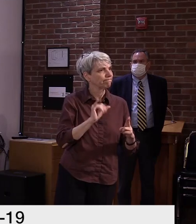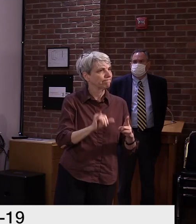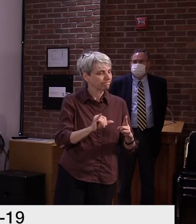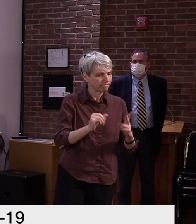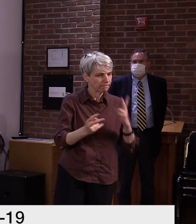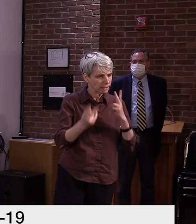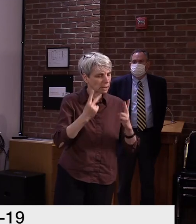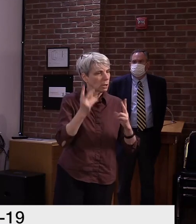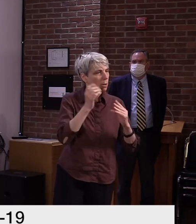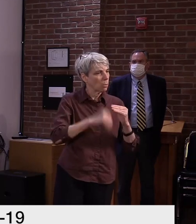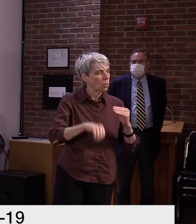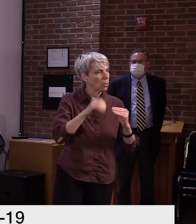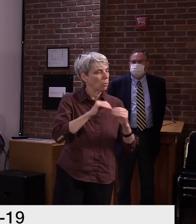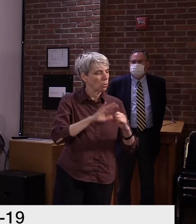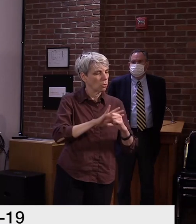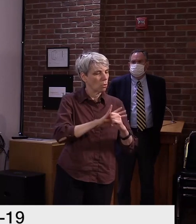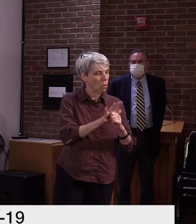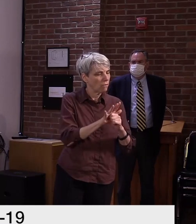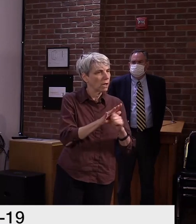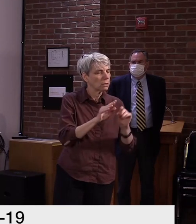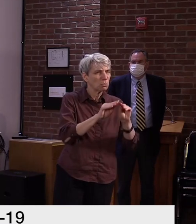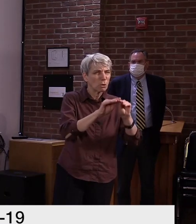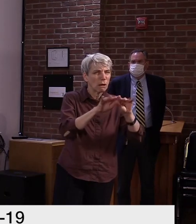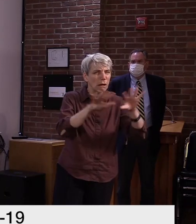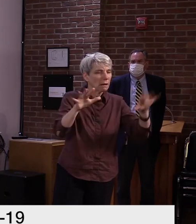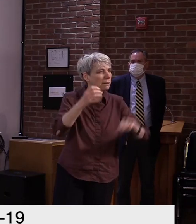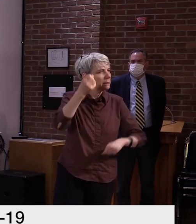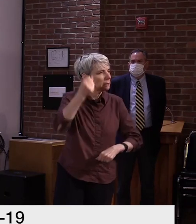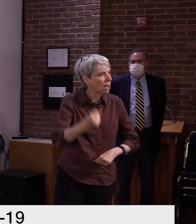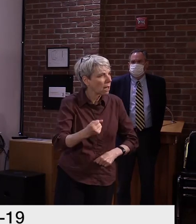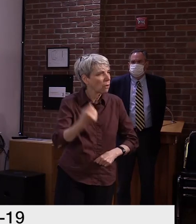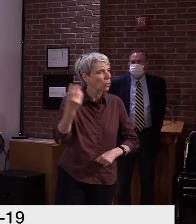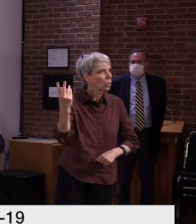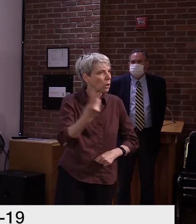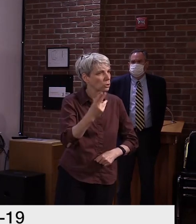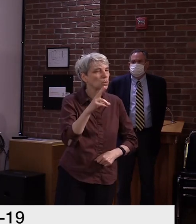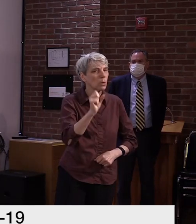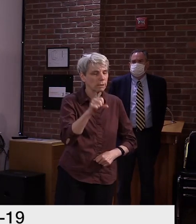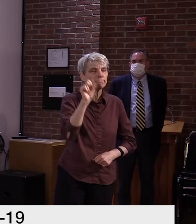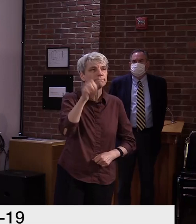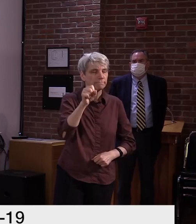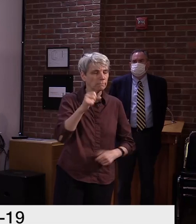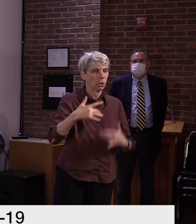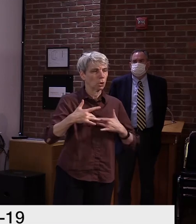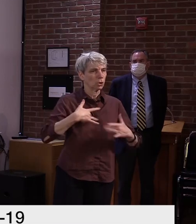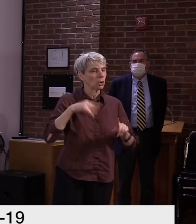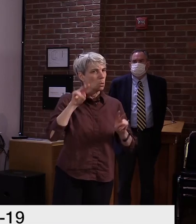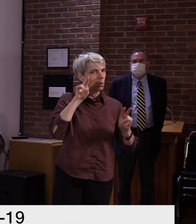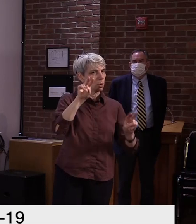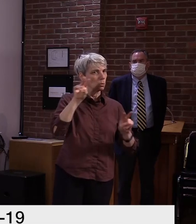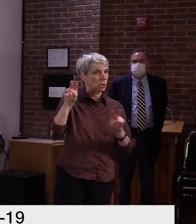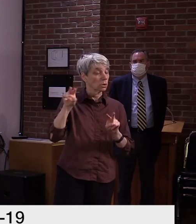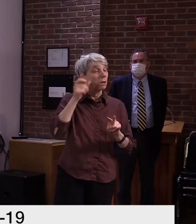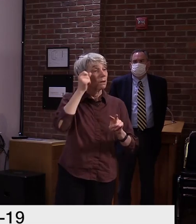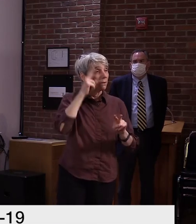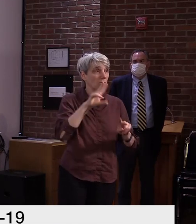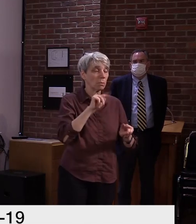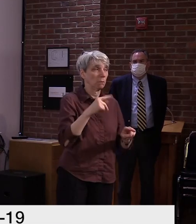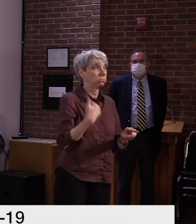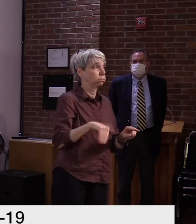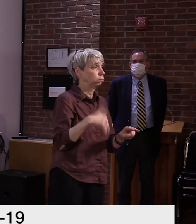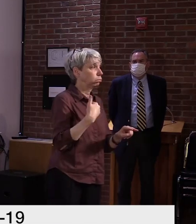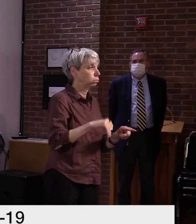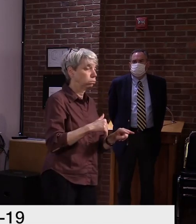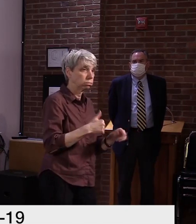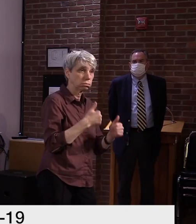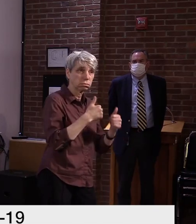increasing COVID-19 transmission in other states. We're watching that very closely, but right now, Vermont is in a different place than